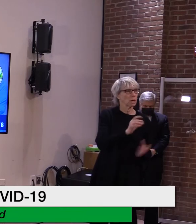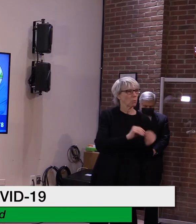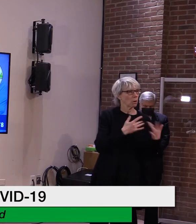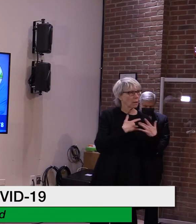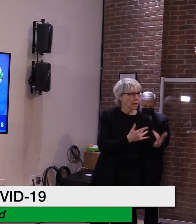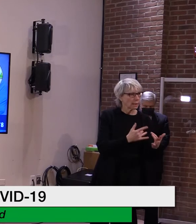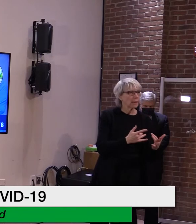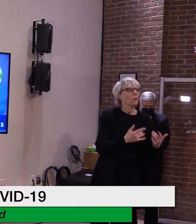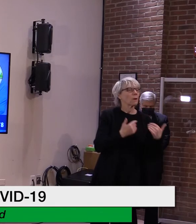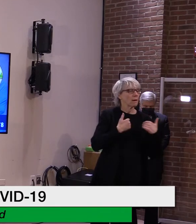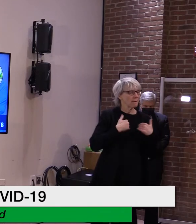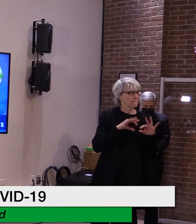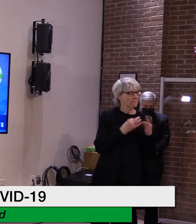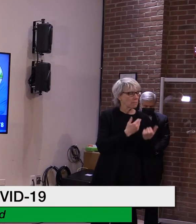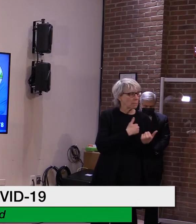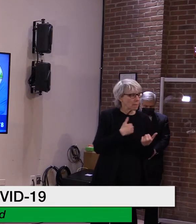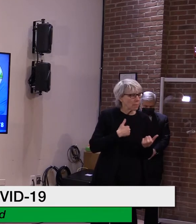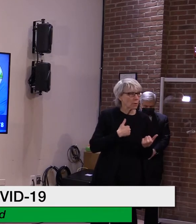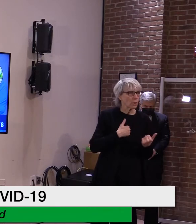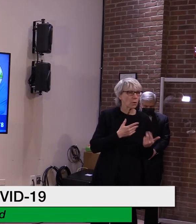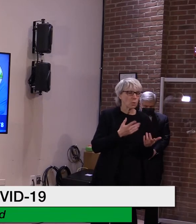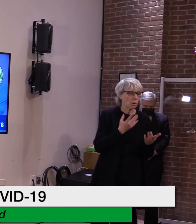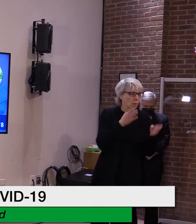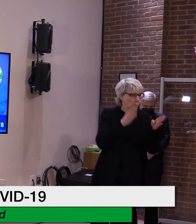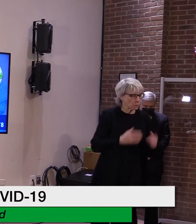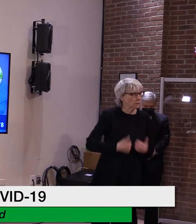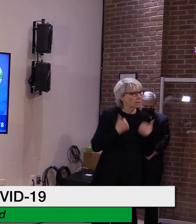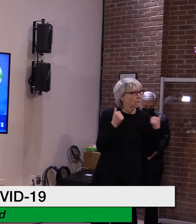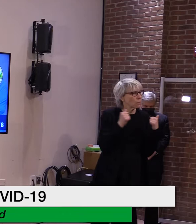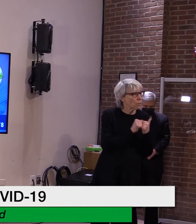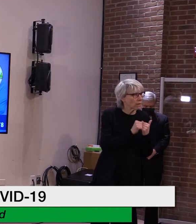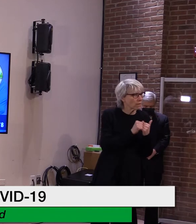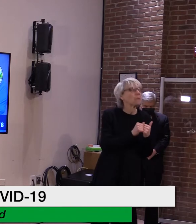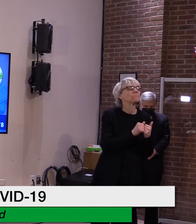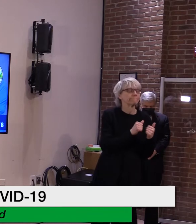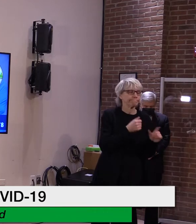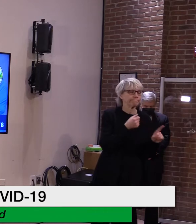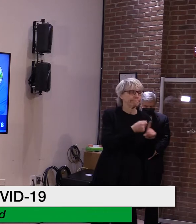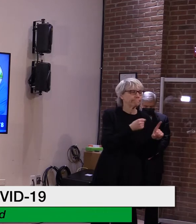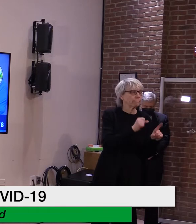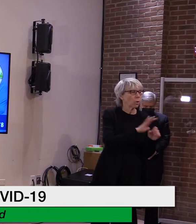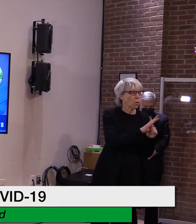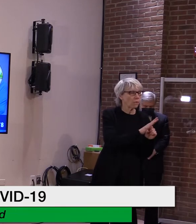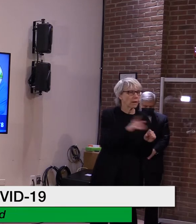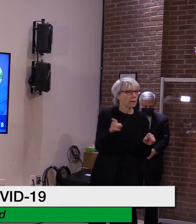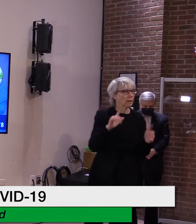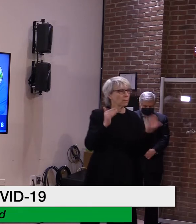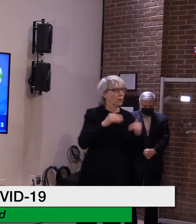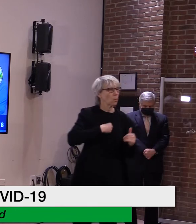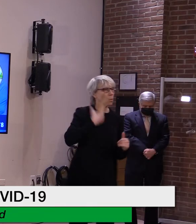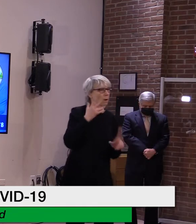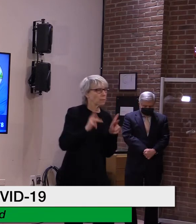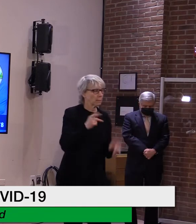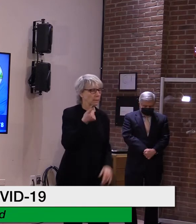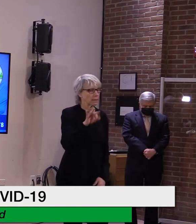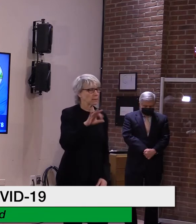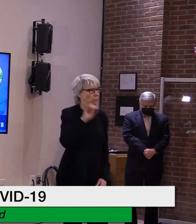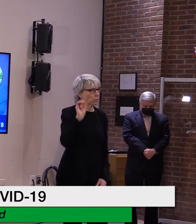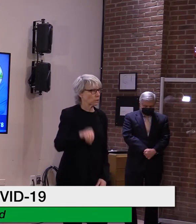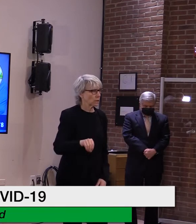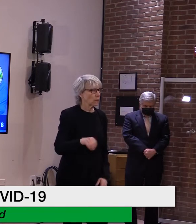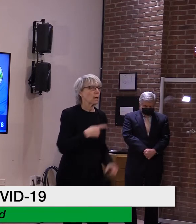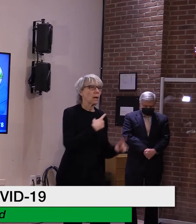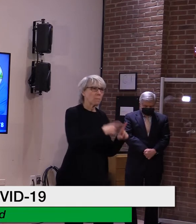with a case than white, non-Hispanic, 19%, and are more likely to be living in multi-generational